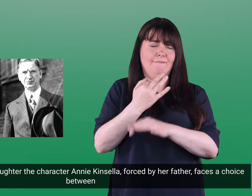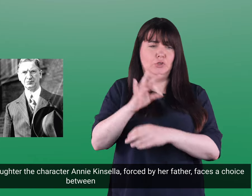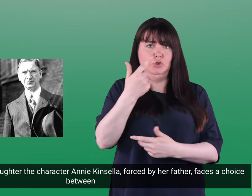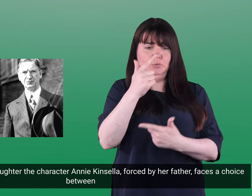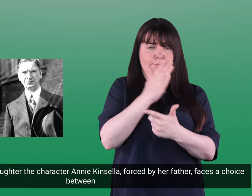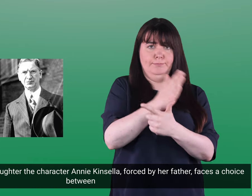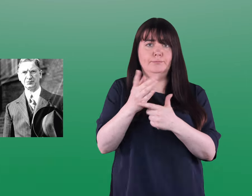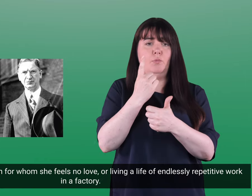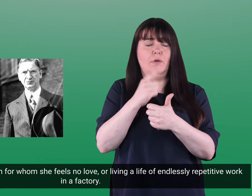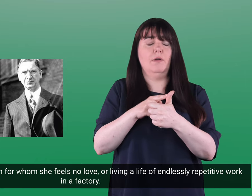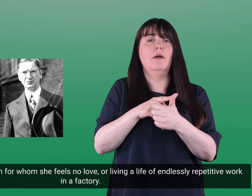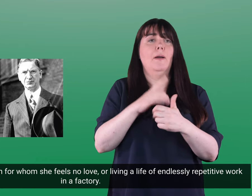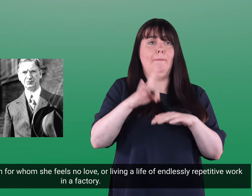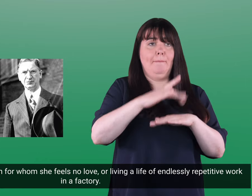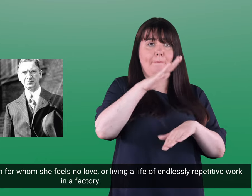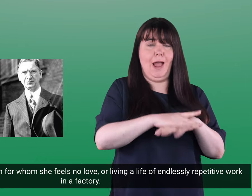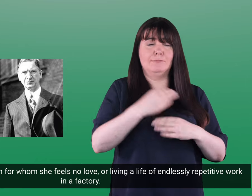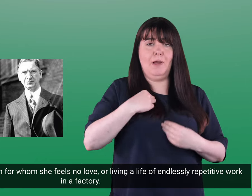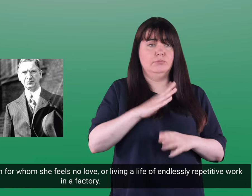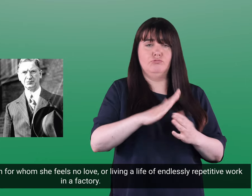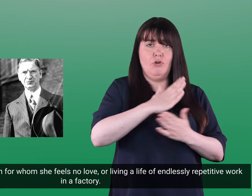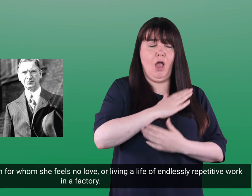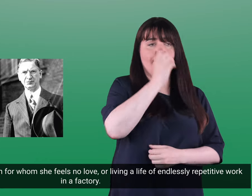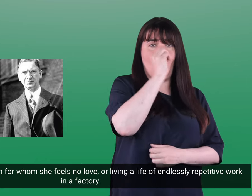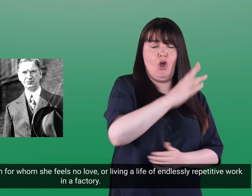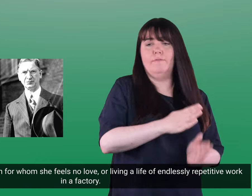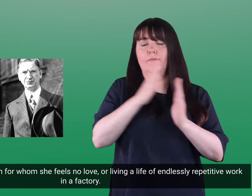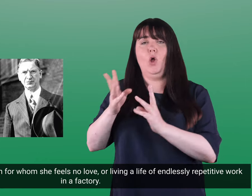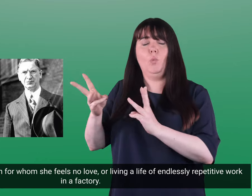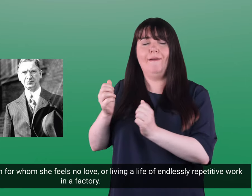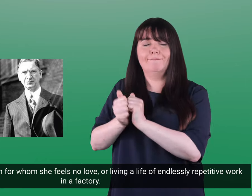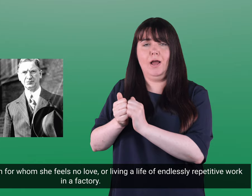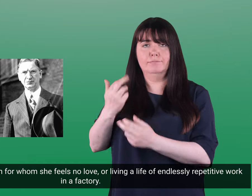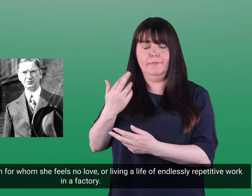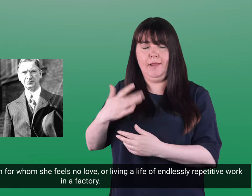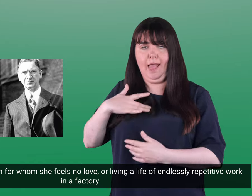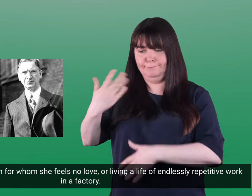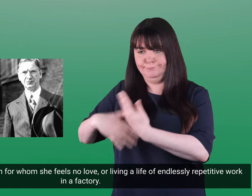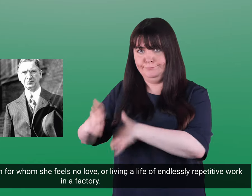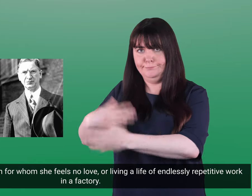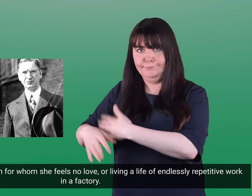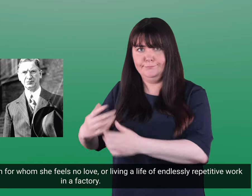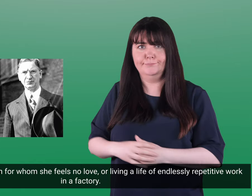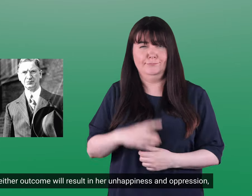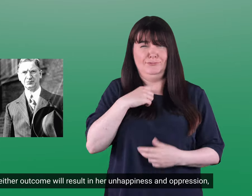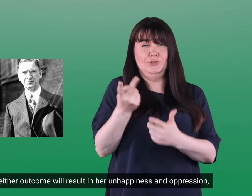faces a choice between marrying a man for whom she feels no love or a life of endlessly repetitive work in a factory.